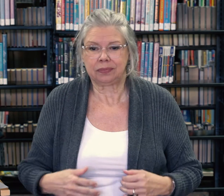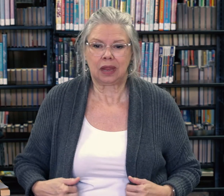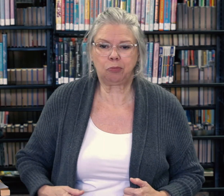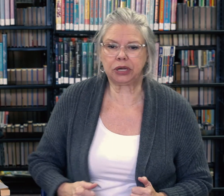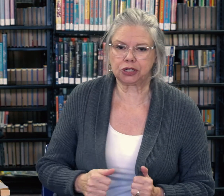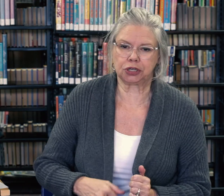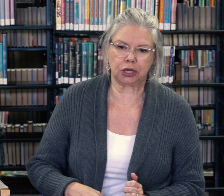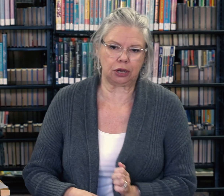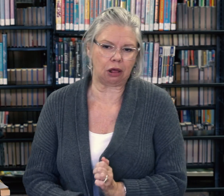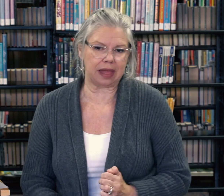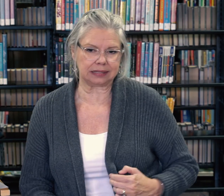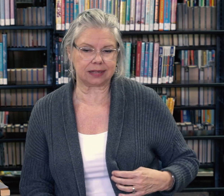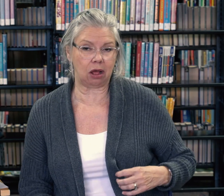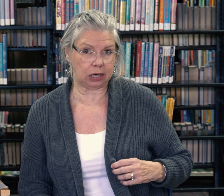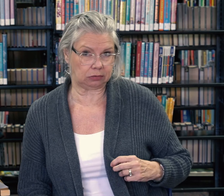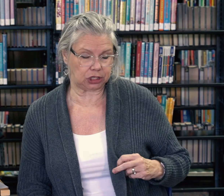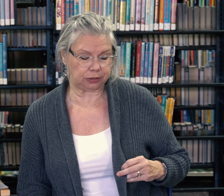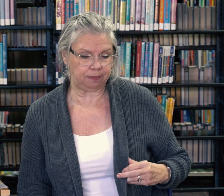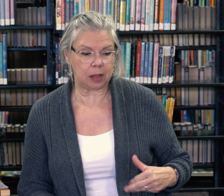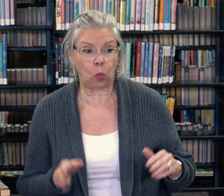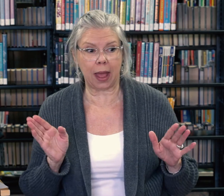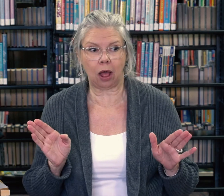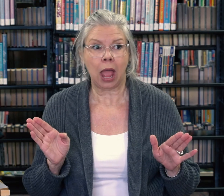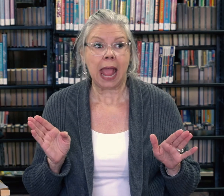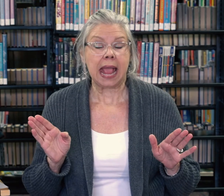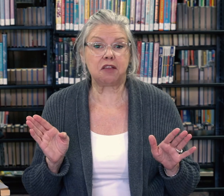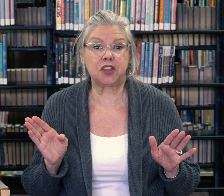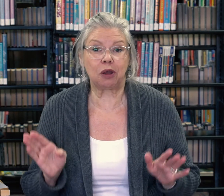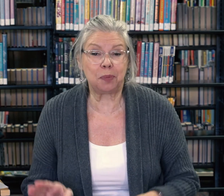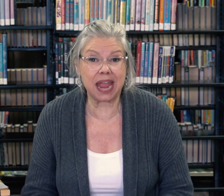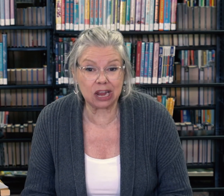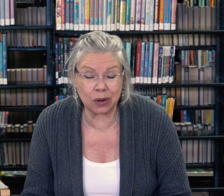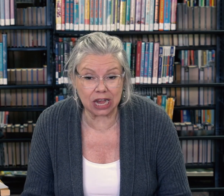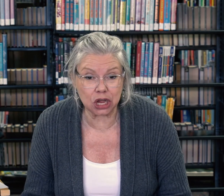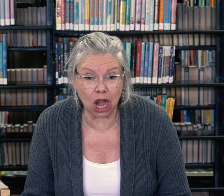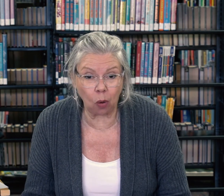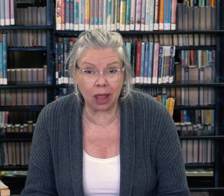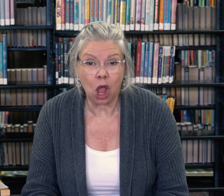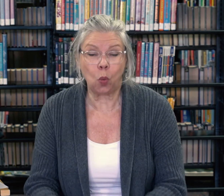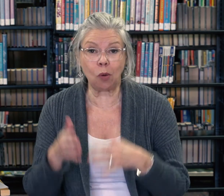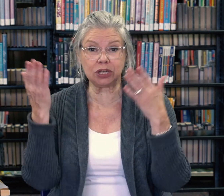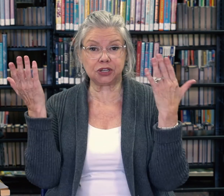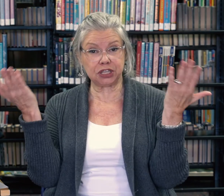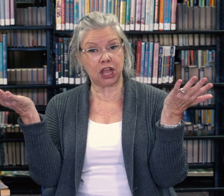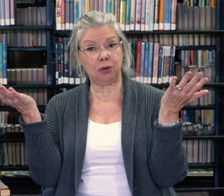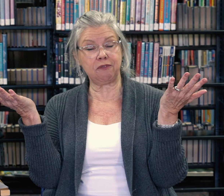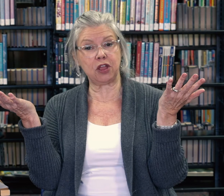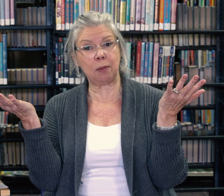I'm pretty sure you know that song, don't you? Well, if you're a penguin and you know it, what would you do if you're